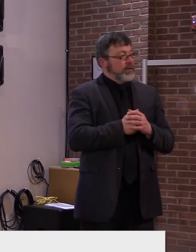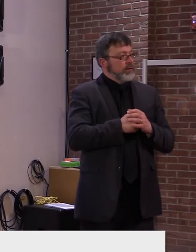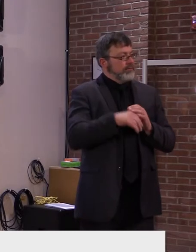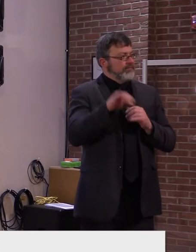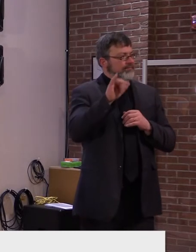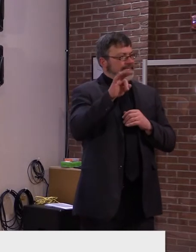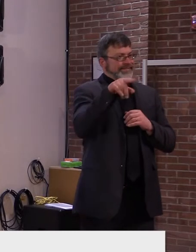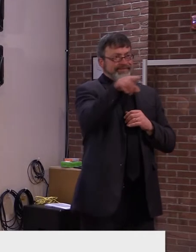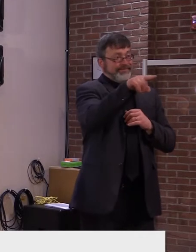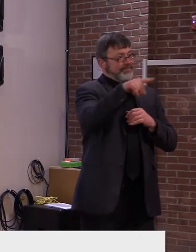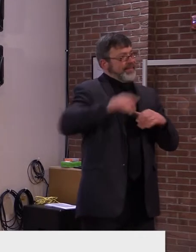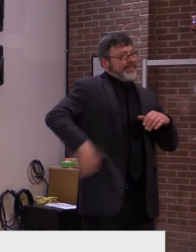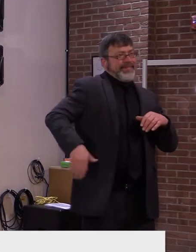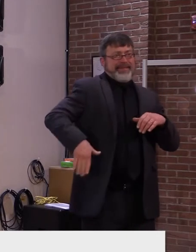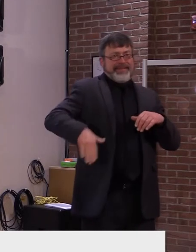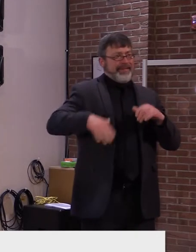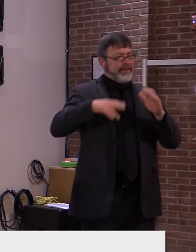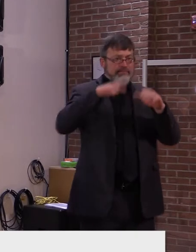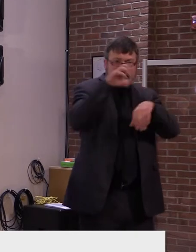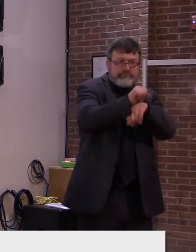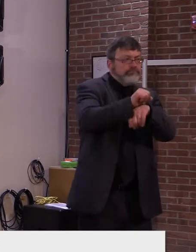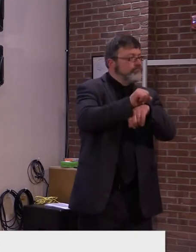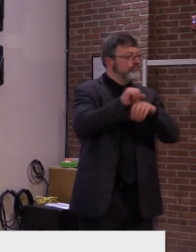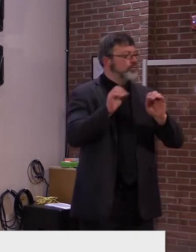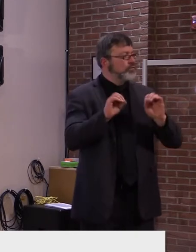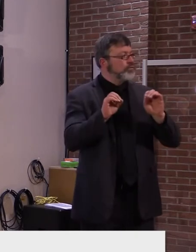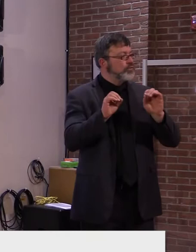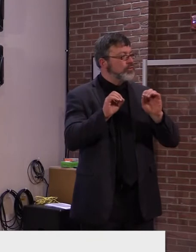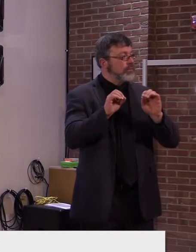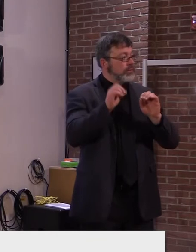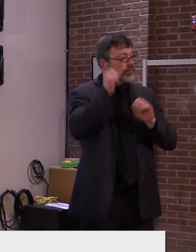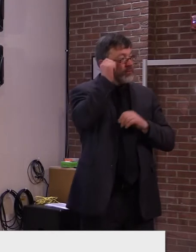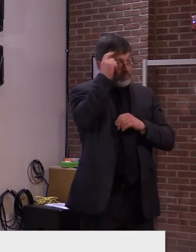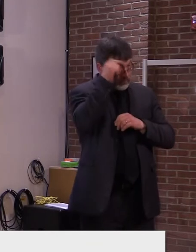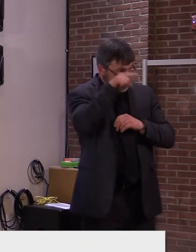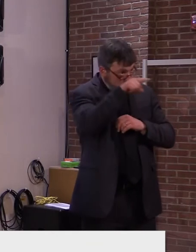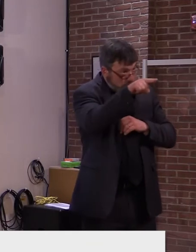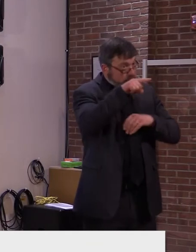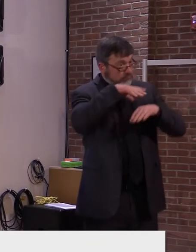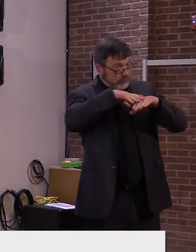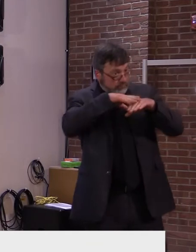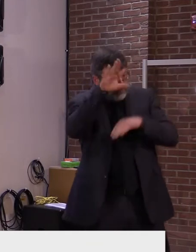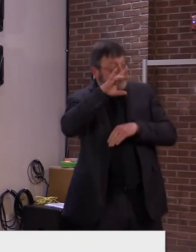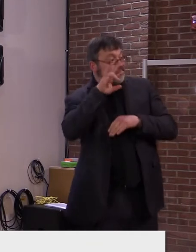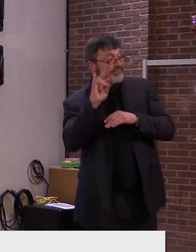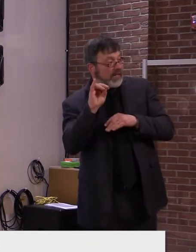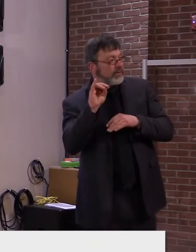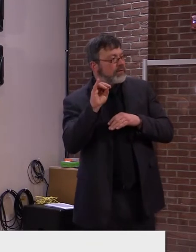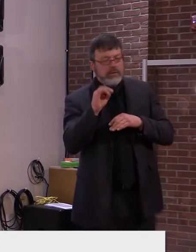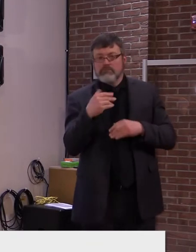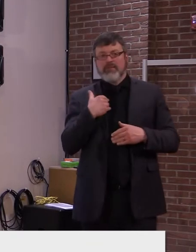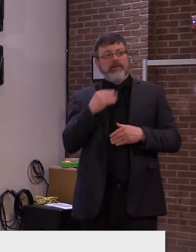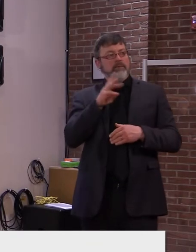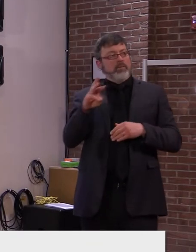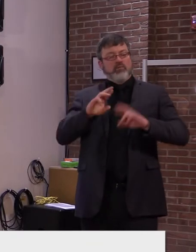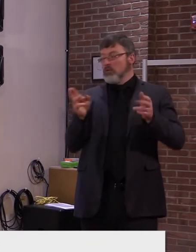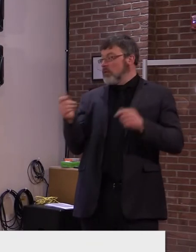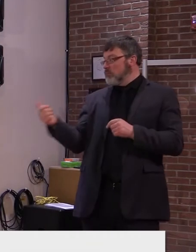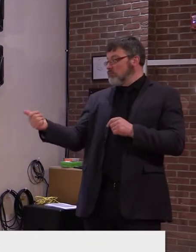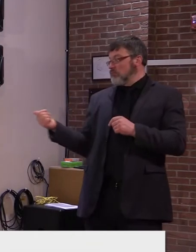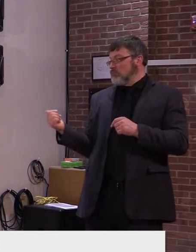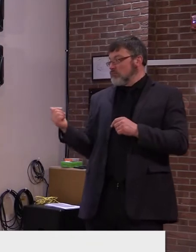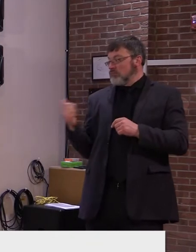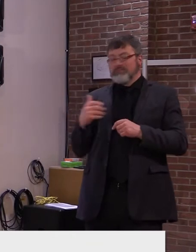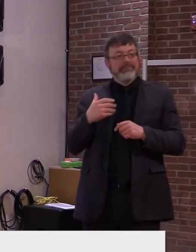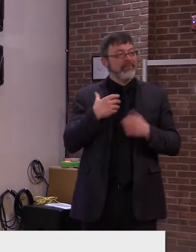and you are 70 years old or older, please visit the Health Department website at healthvermont.gov